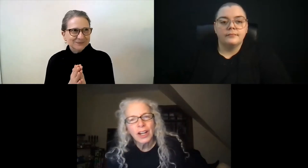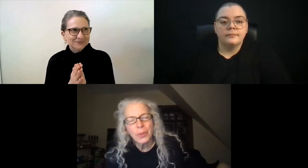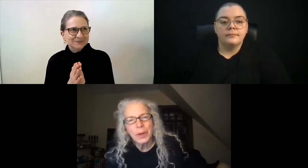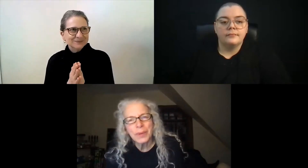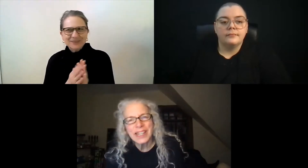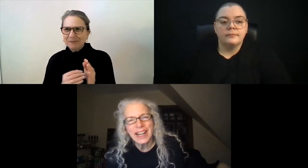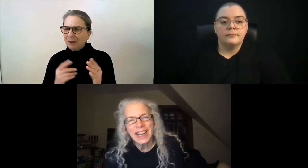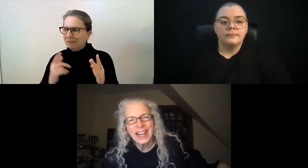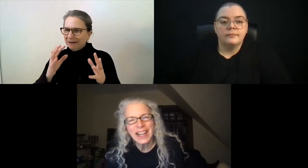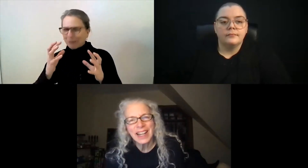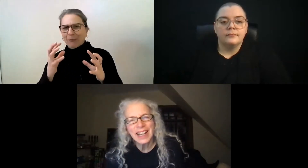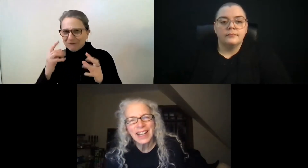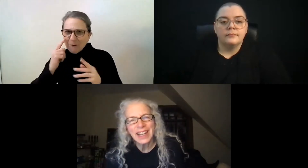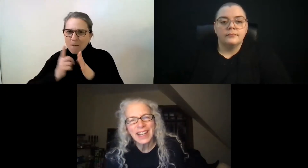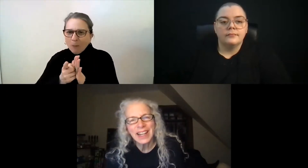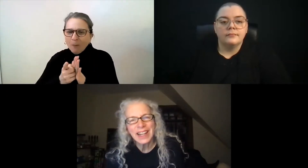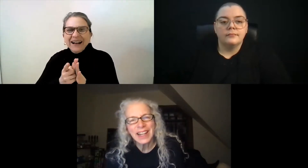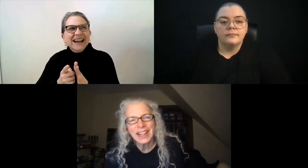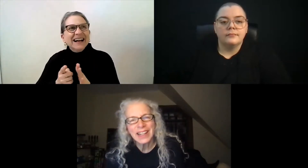Where was I?